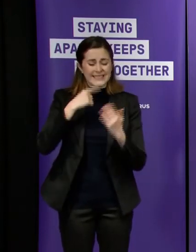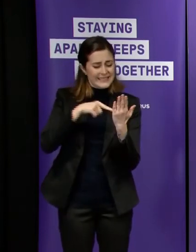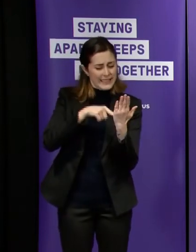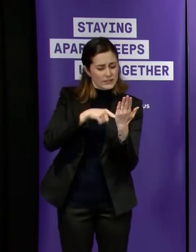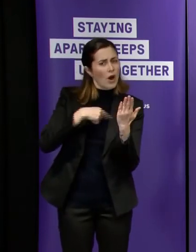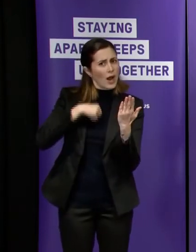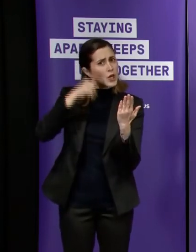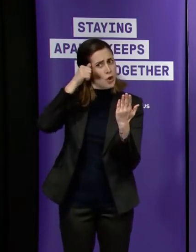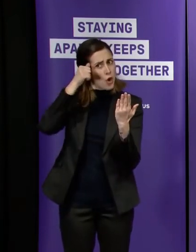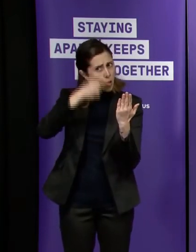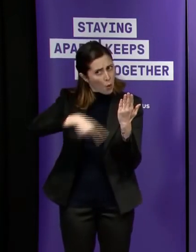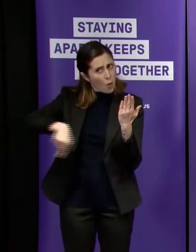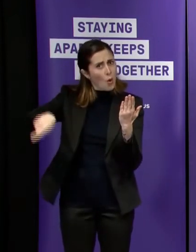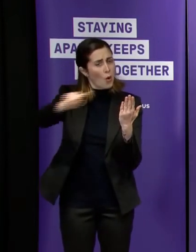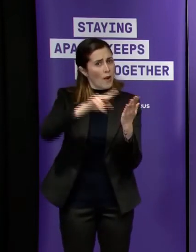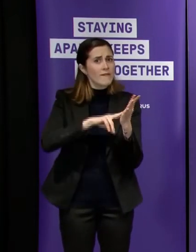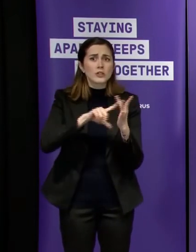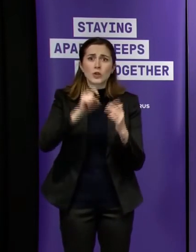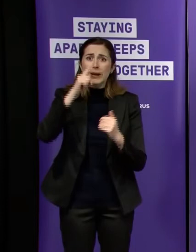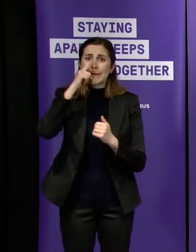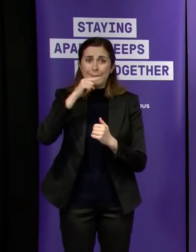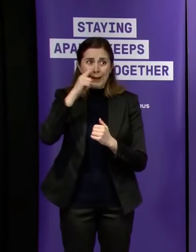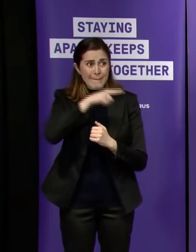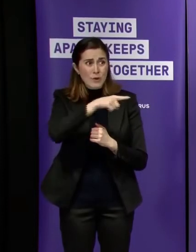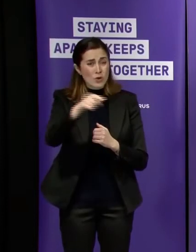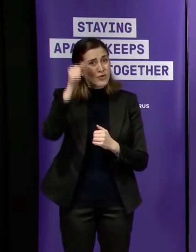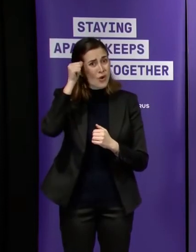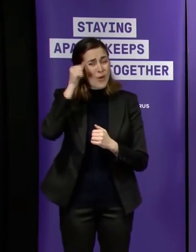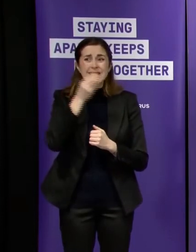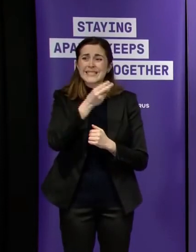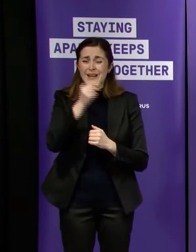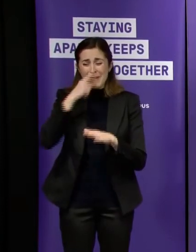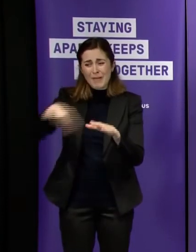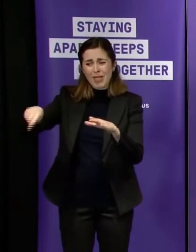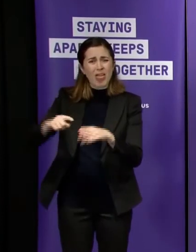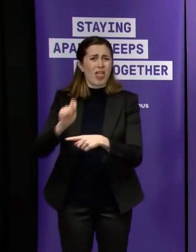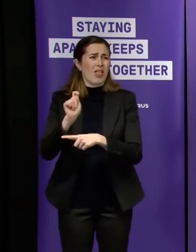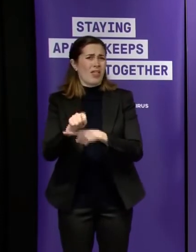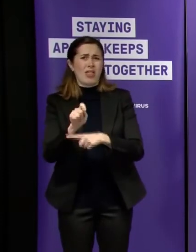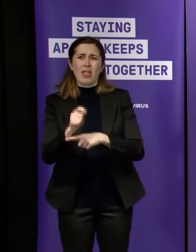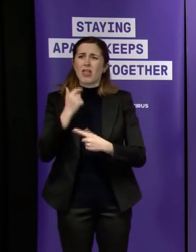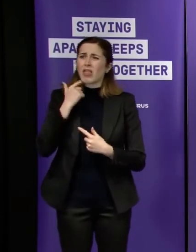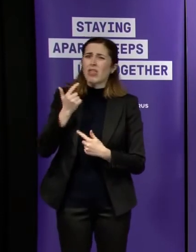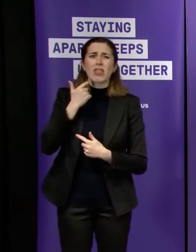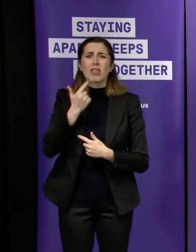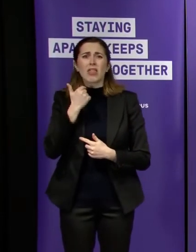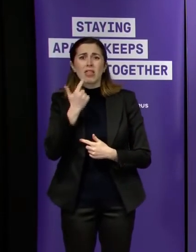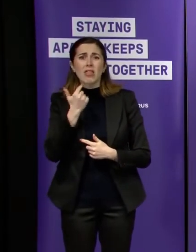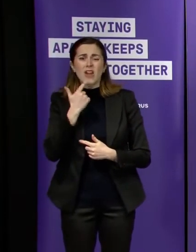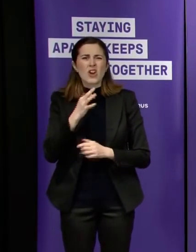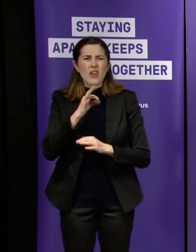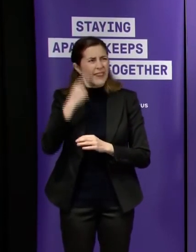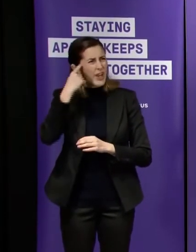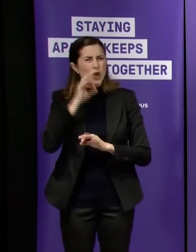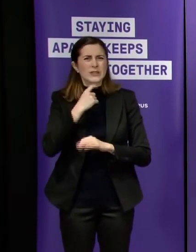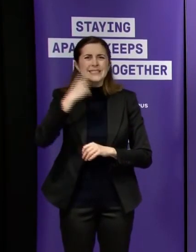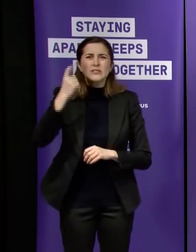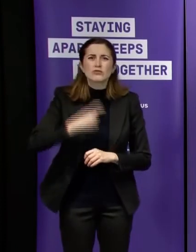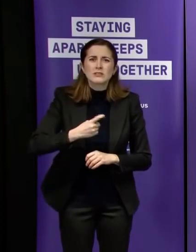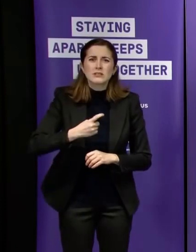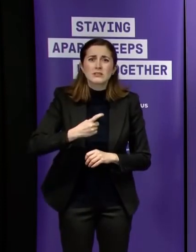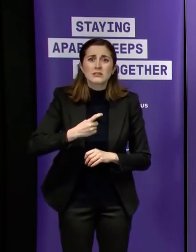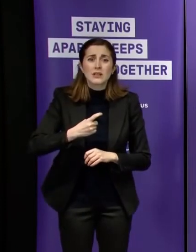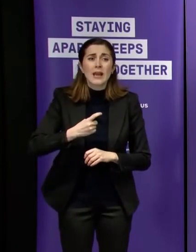victorians are with me when i say too many people are not taking this seriously and too many people uh not taking this seriously means too many